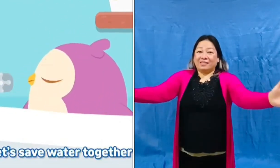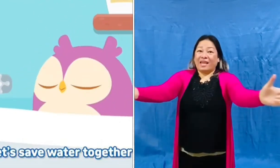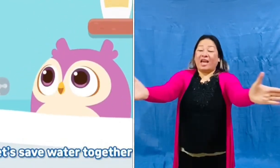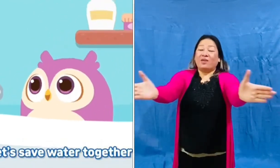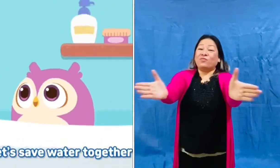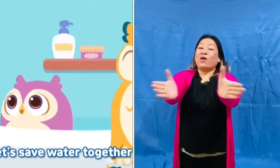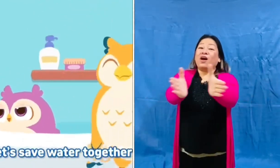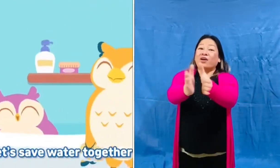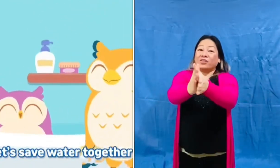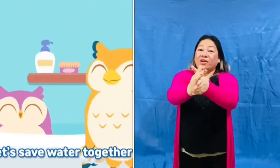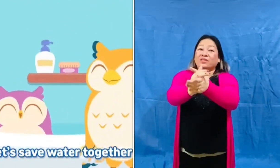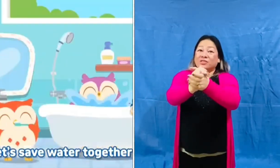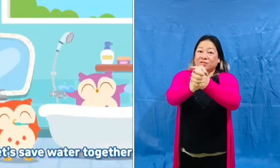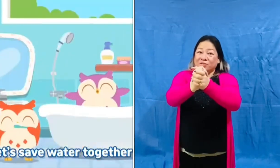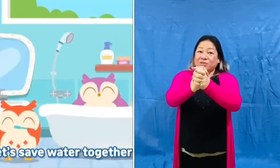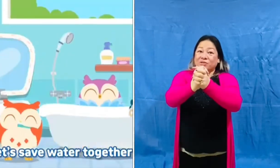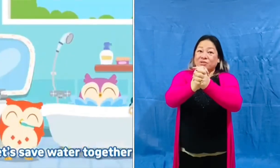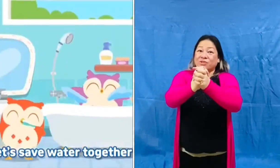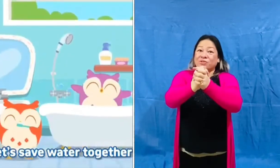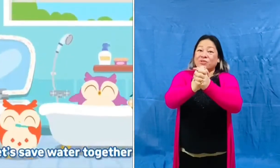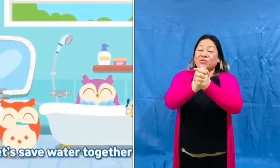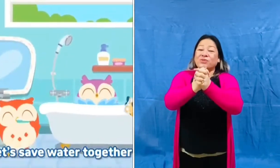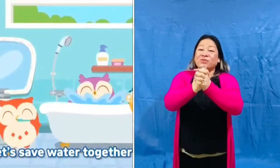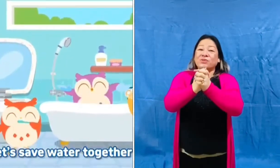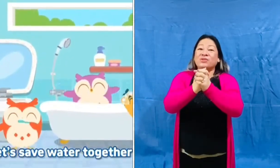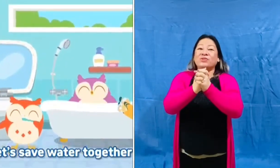let's save water